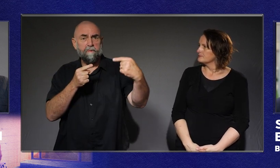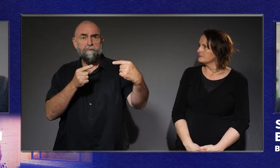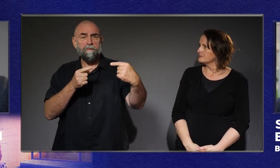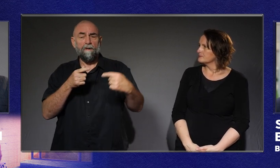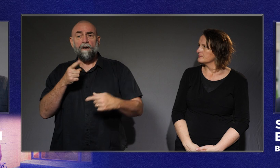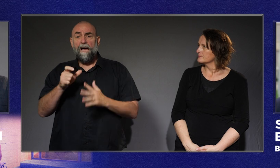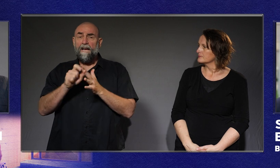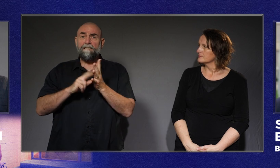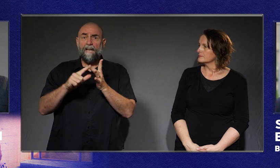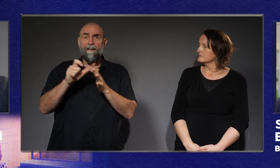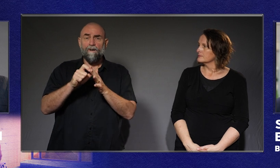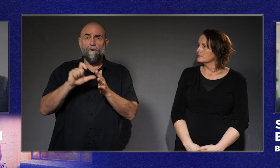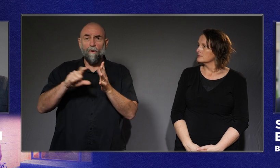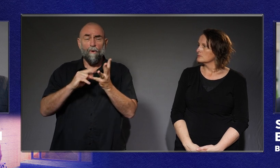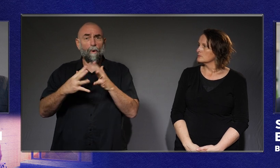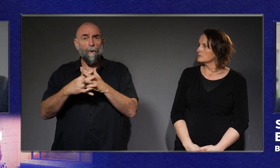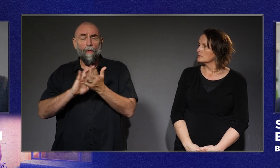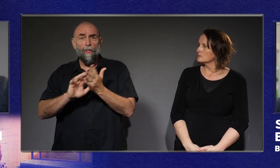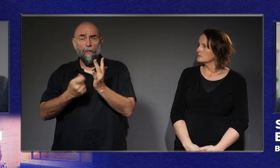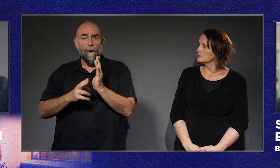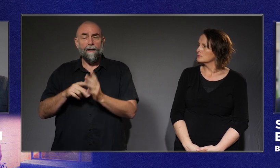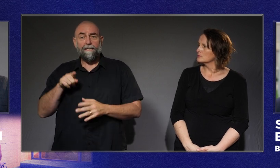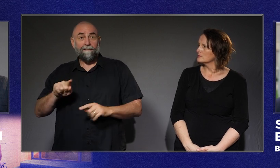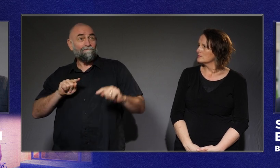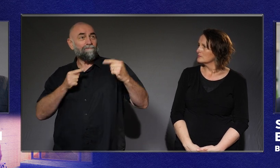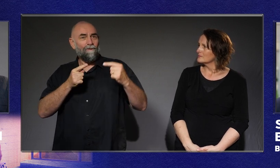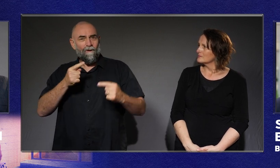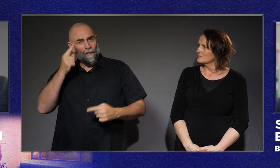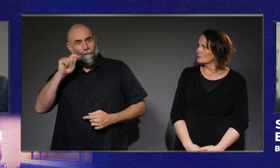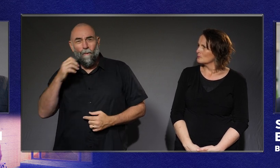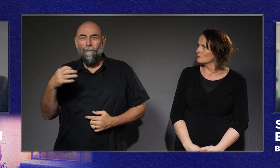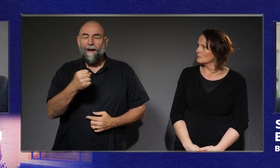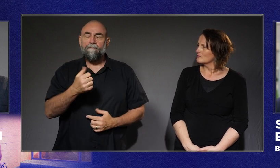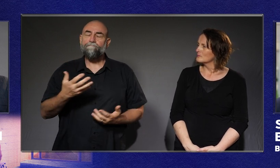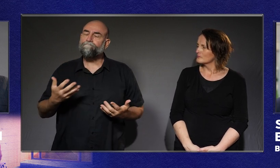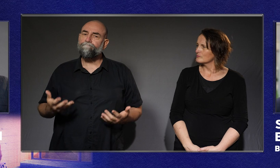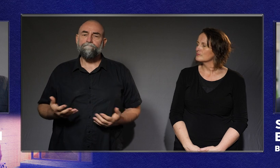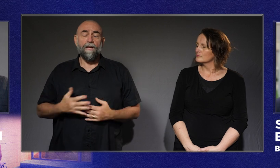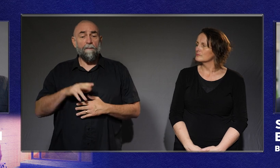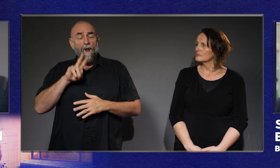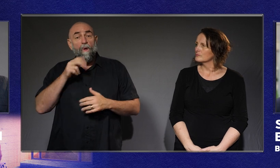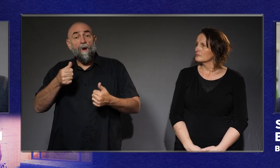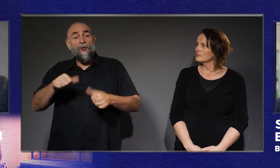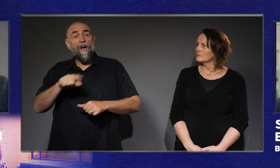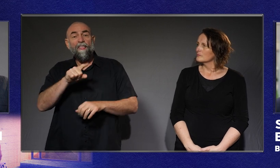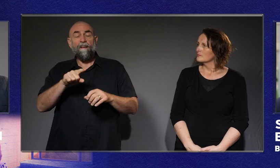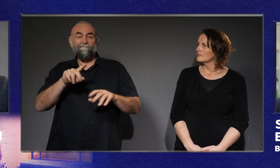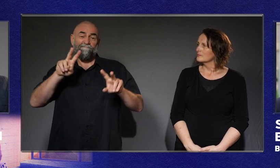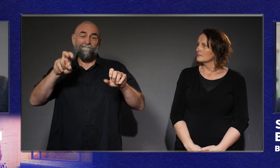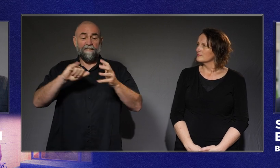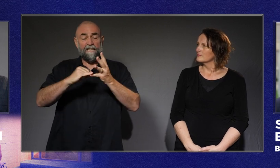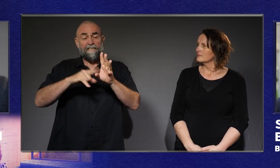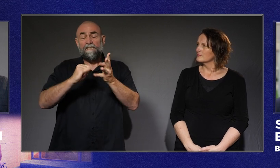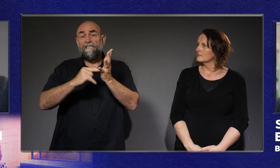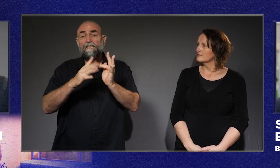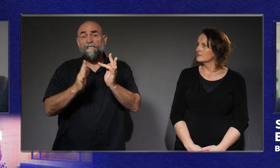Cawthorn was meant to take on the big guy and win. But it seems the system in place to